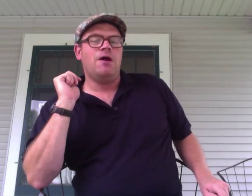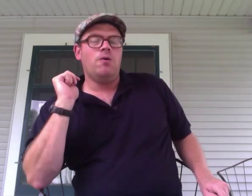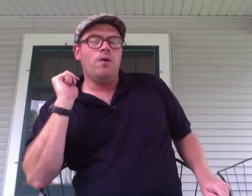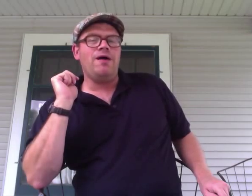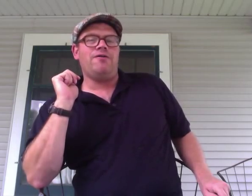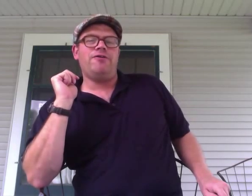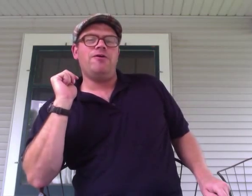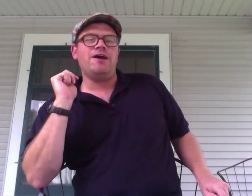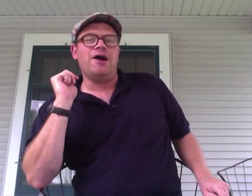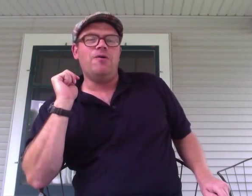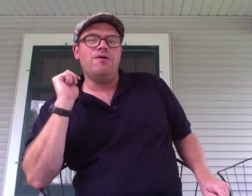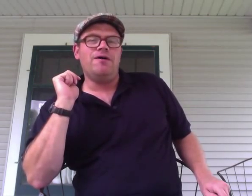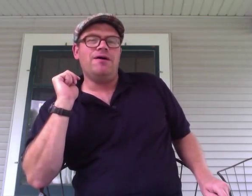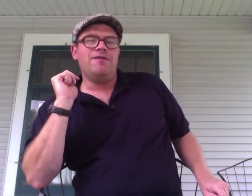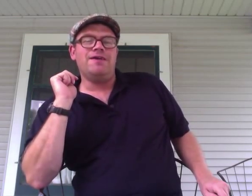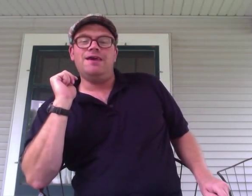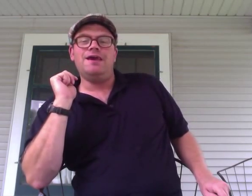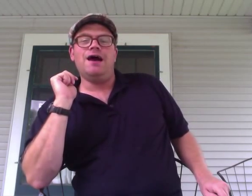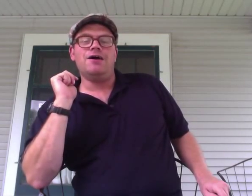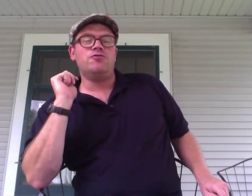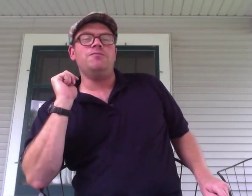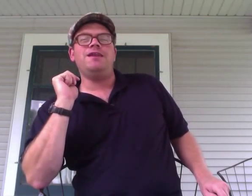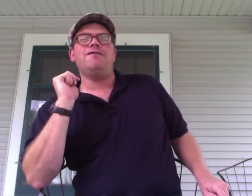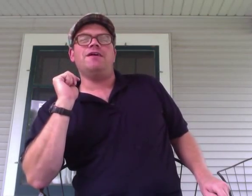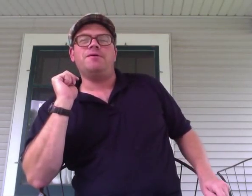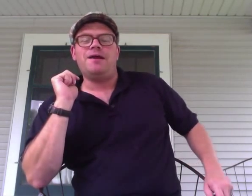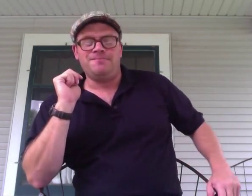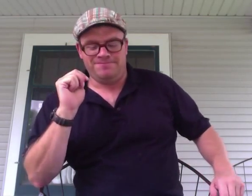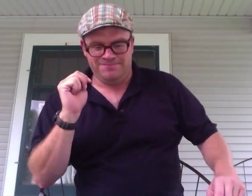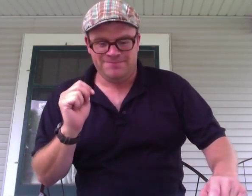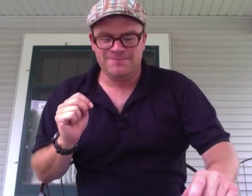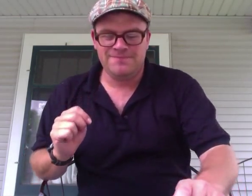Well, there you go. The true meaning of Labor Day. decade. place? Bye. Bye. Bye. Bye.